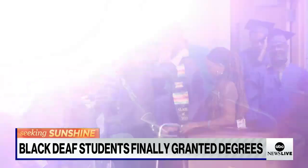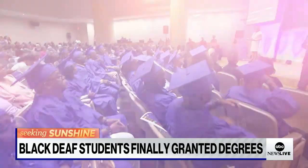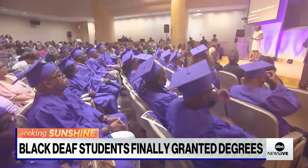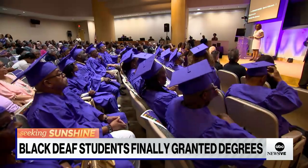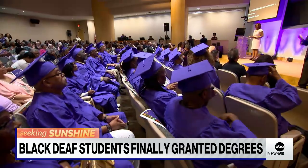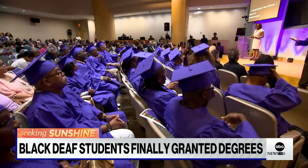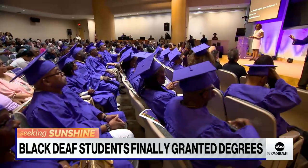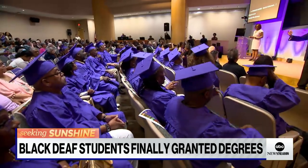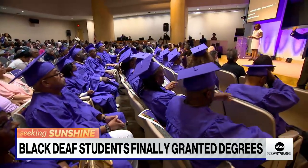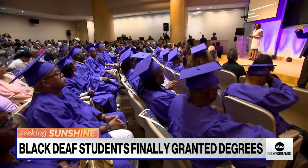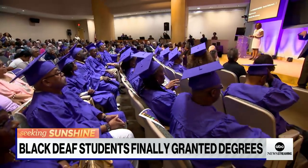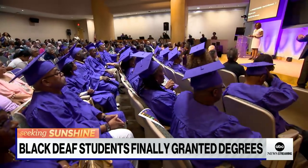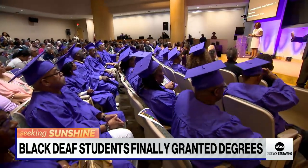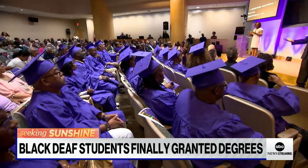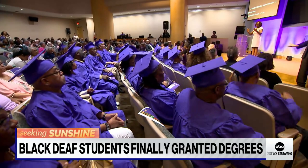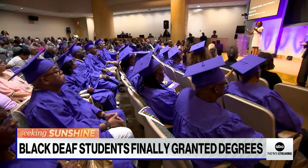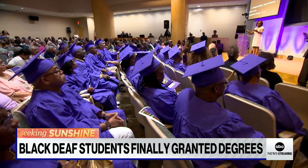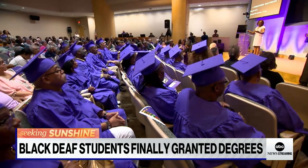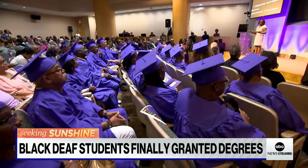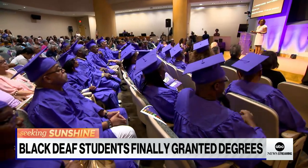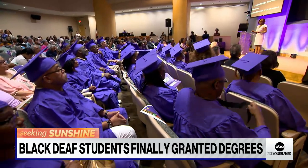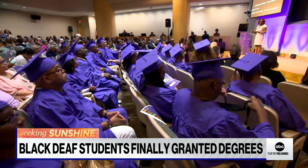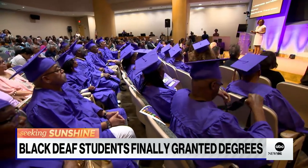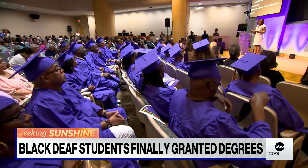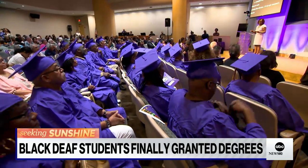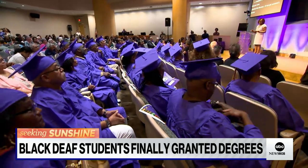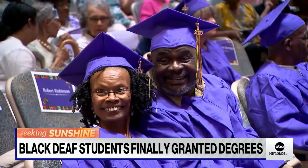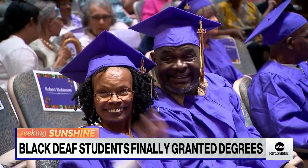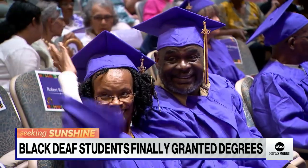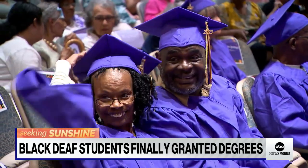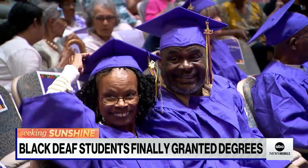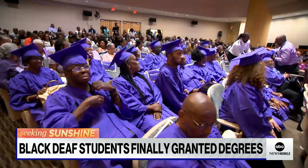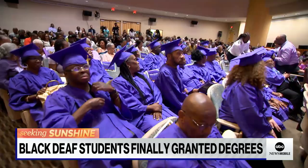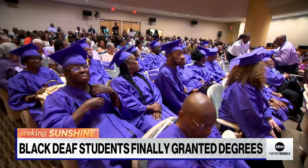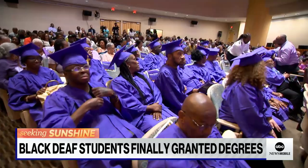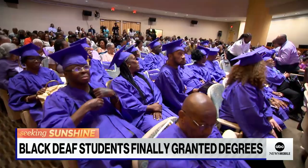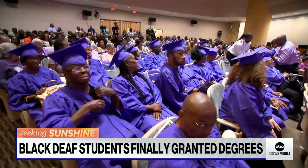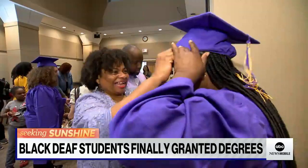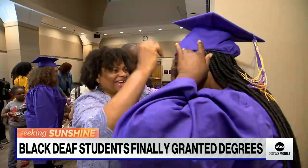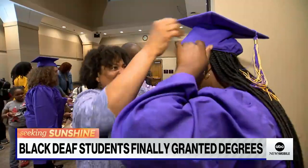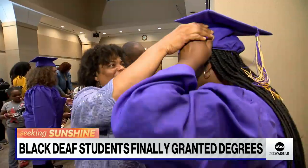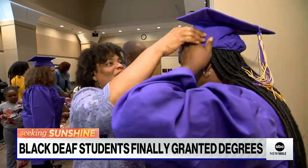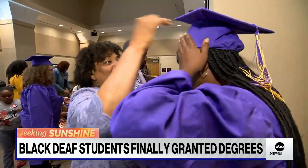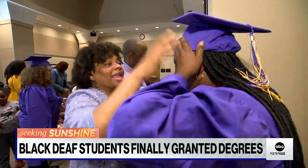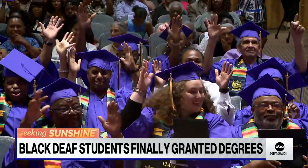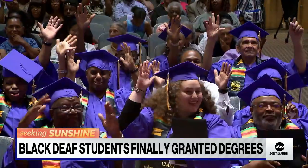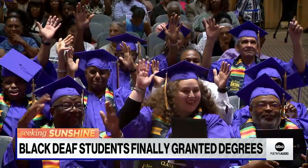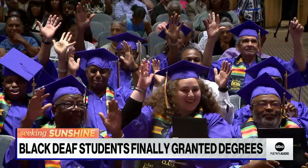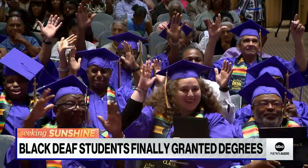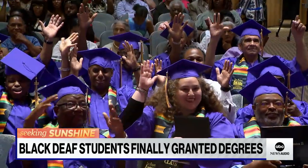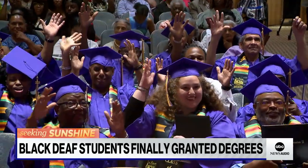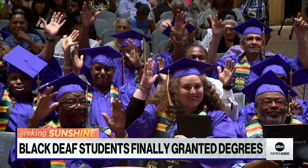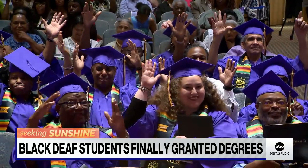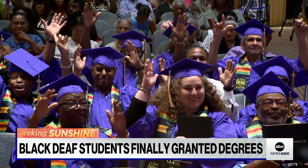Inside this auditorium you'll find something familiar. Caps, gowns, friends and family. It's graduation day.